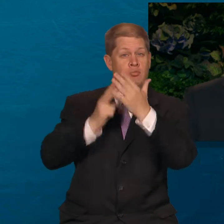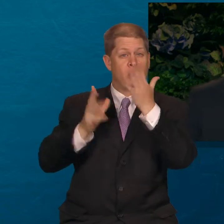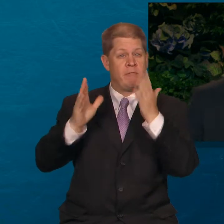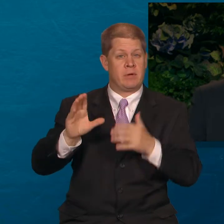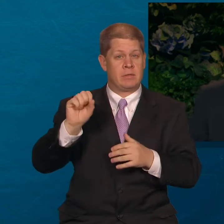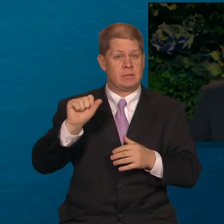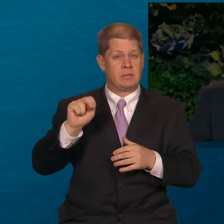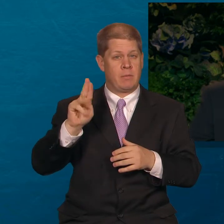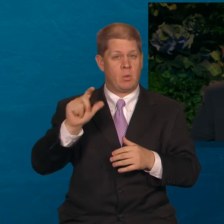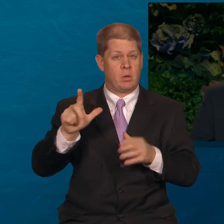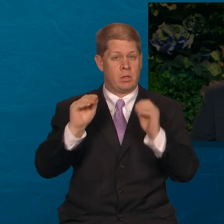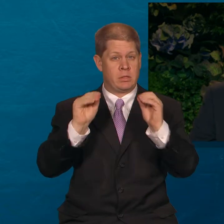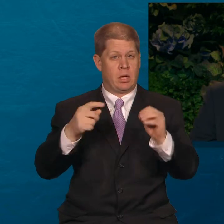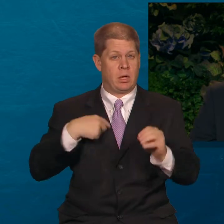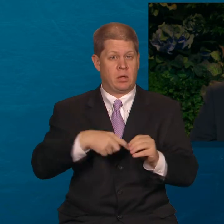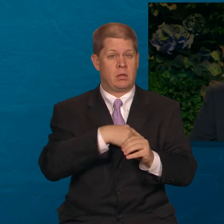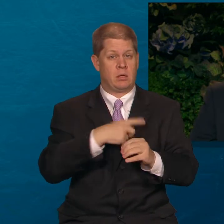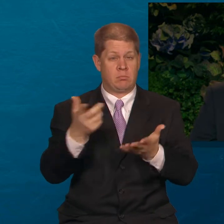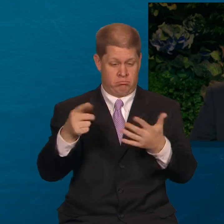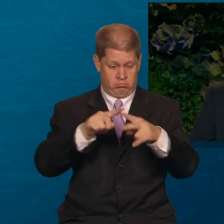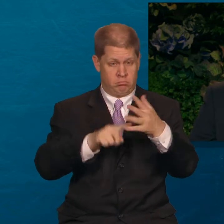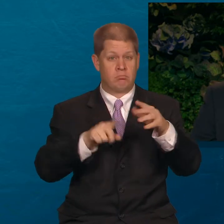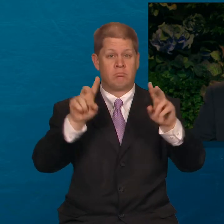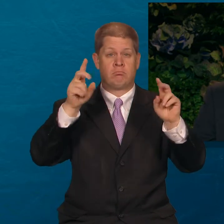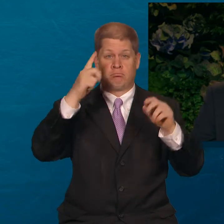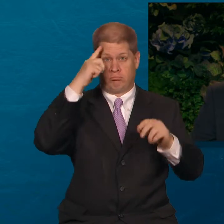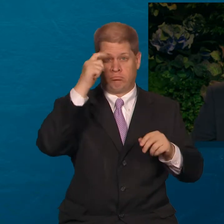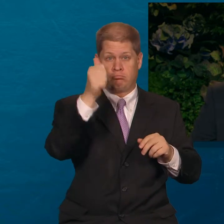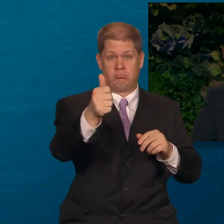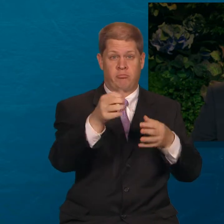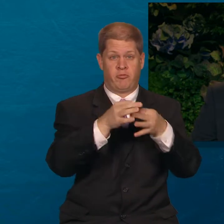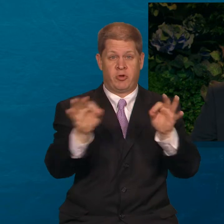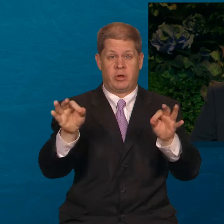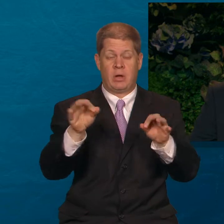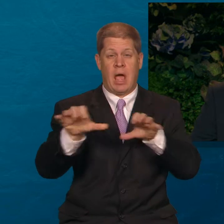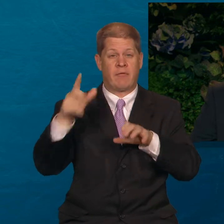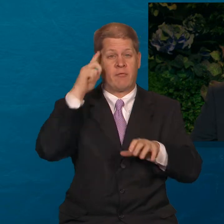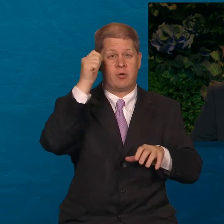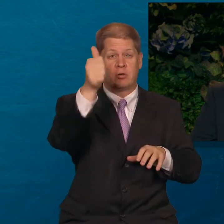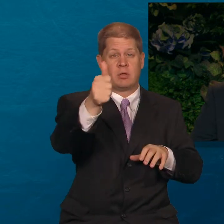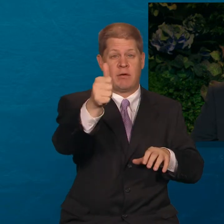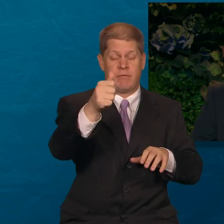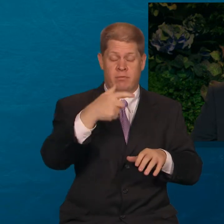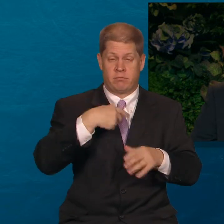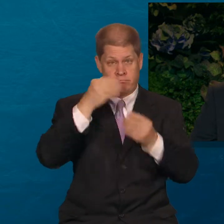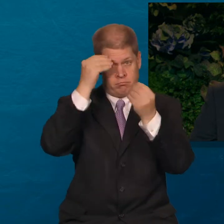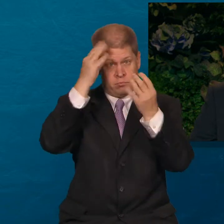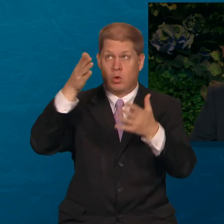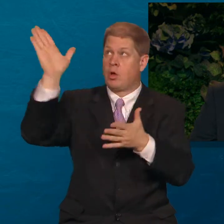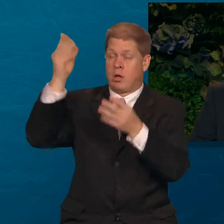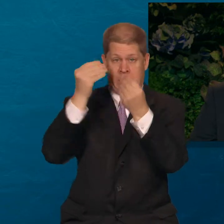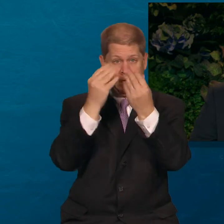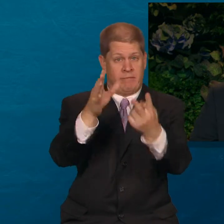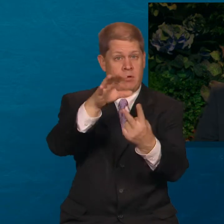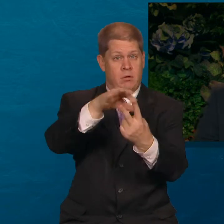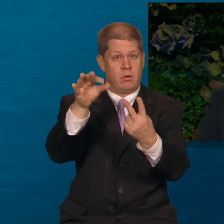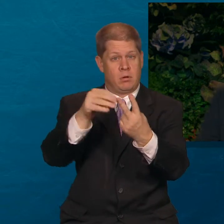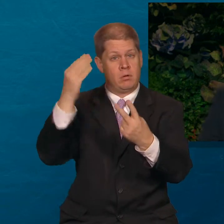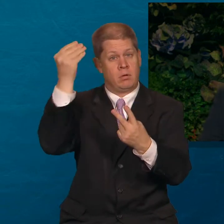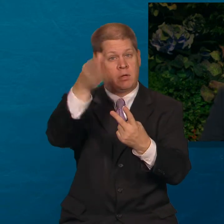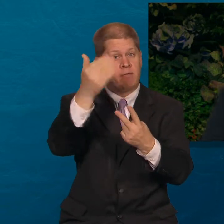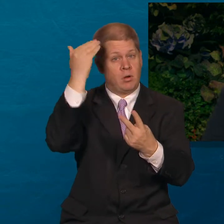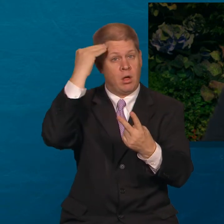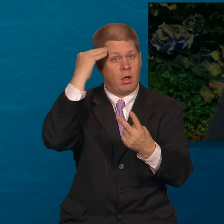taught, ye are free, ye are permitted to act for yourselves. For behold, God hath given unto you a knowledge,